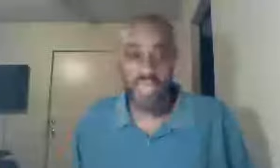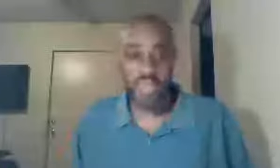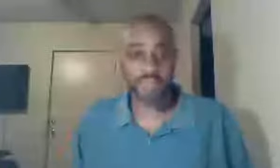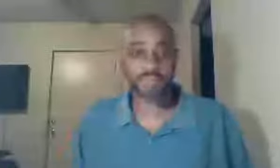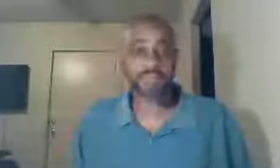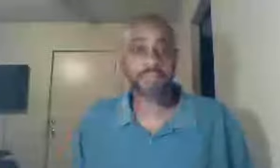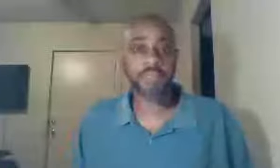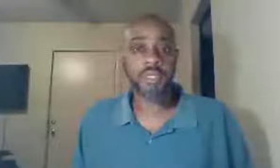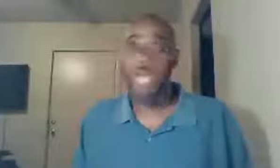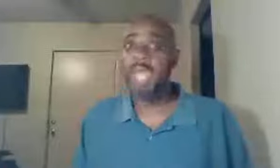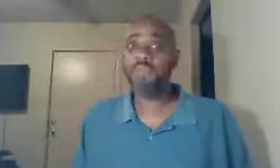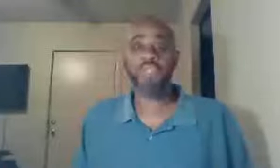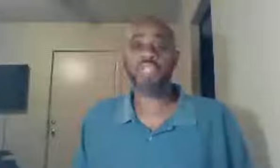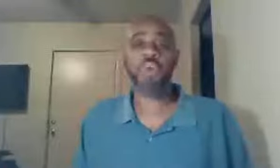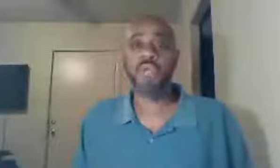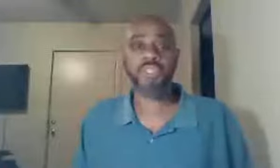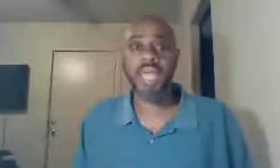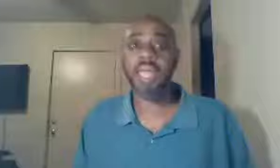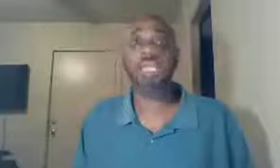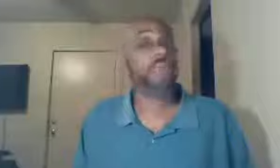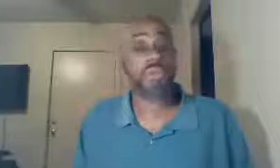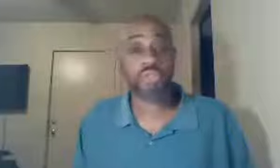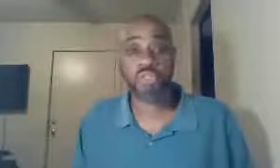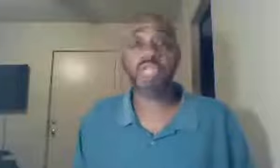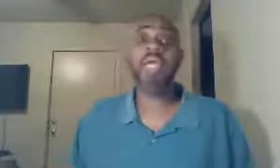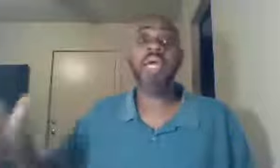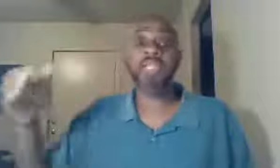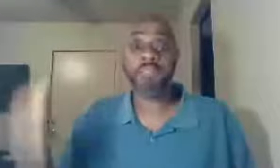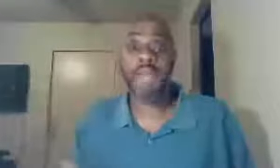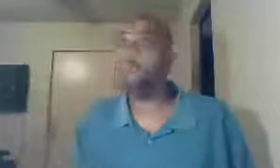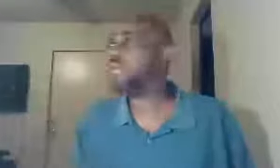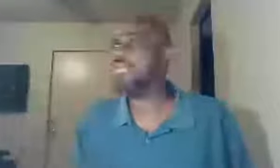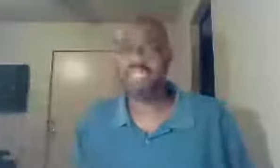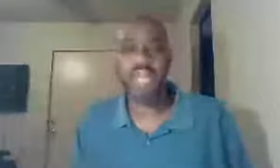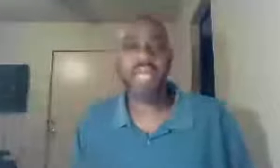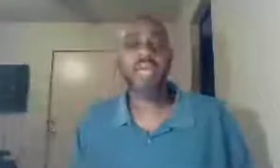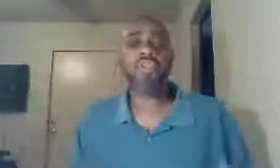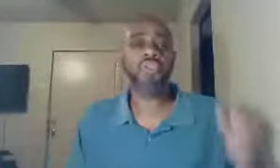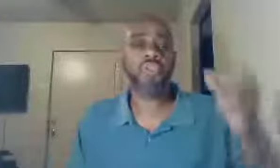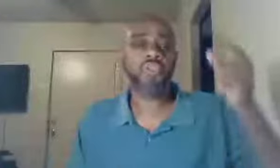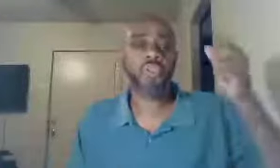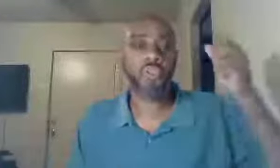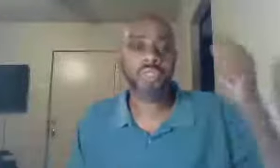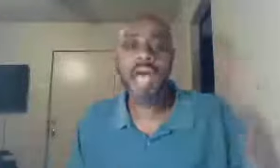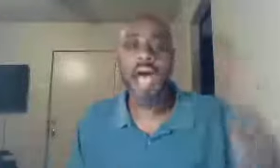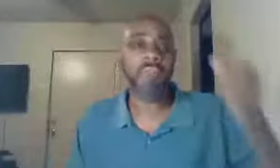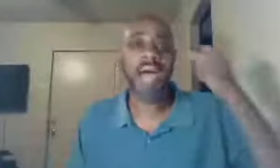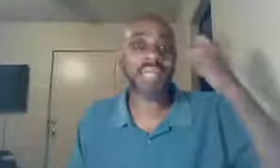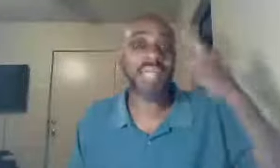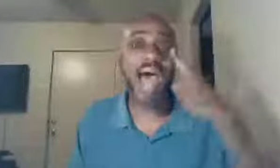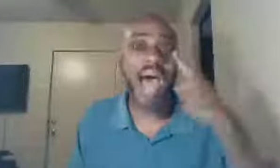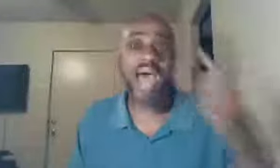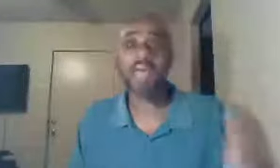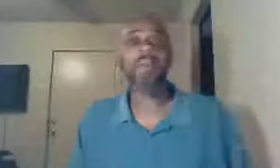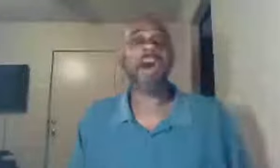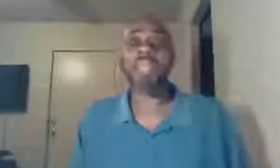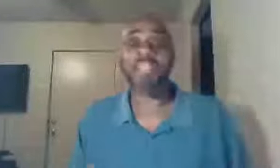there, Gabe, you just don't understand, live on the street, it is better, what does he say, to die, minus an eye, minus a